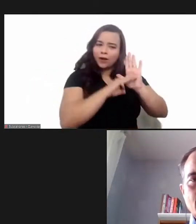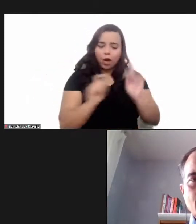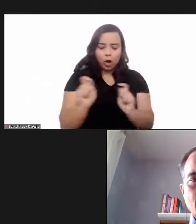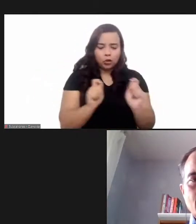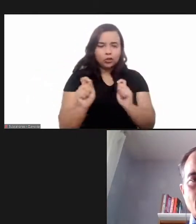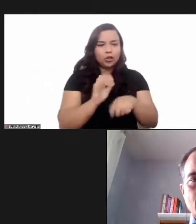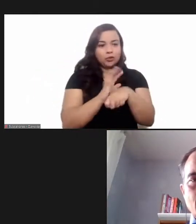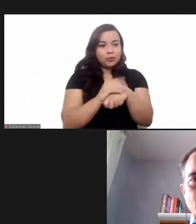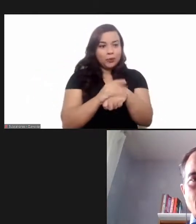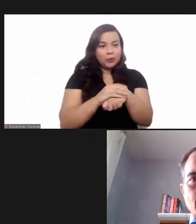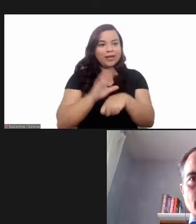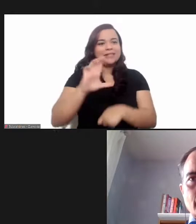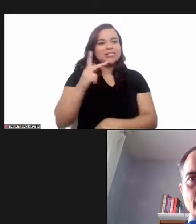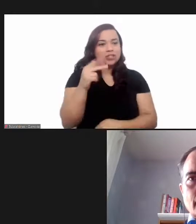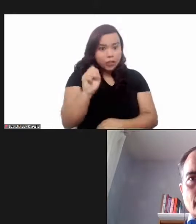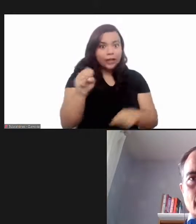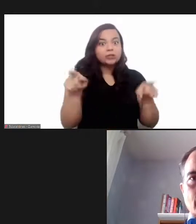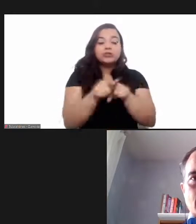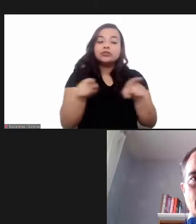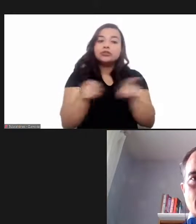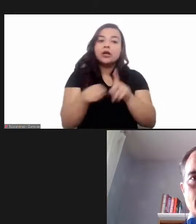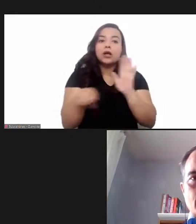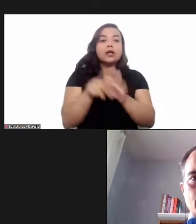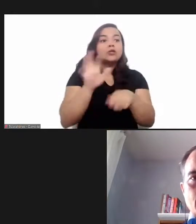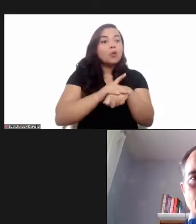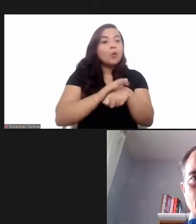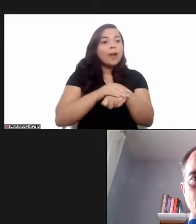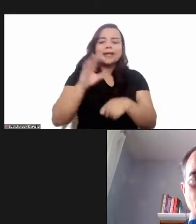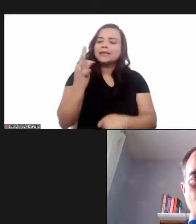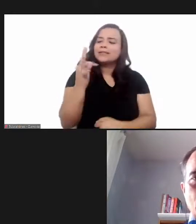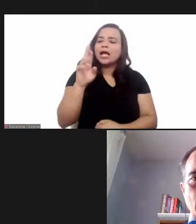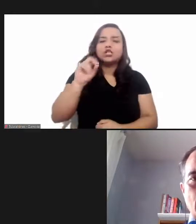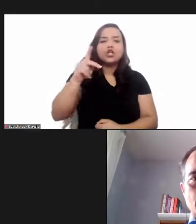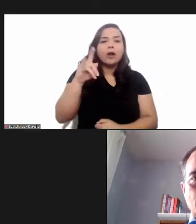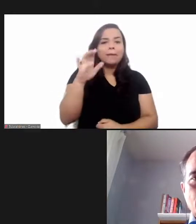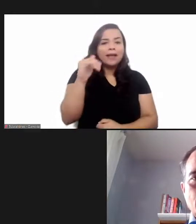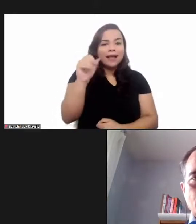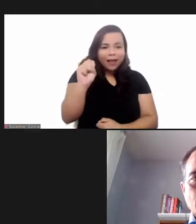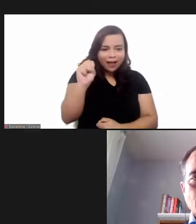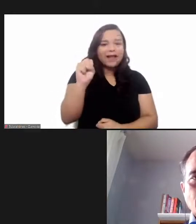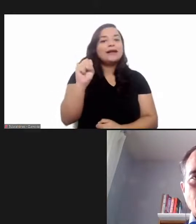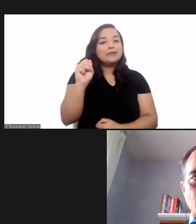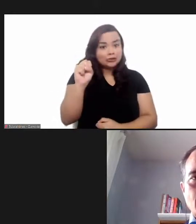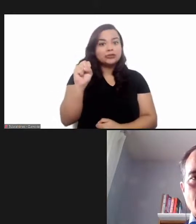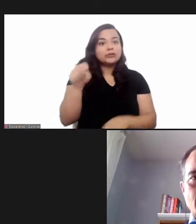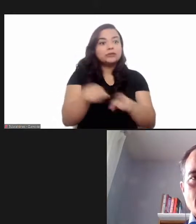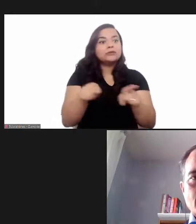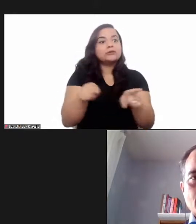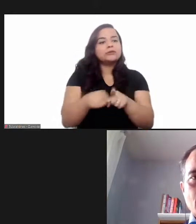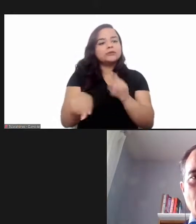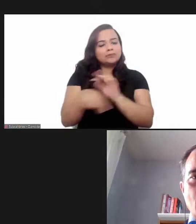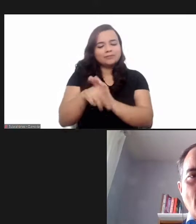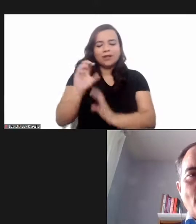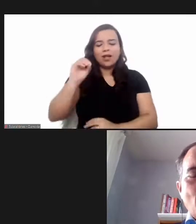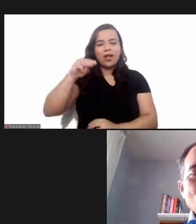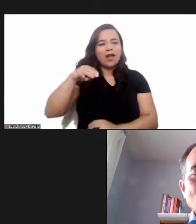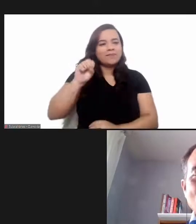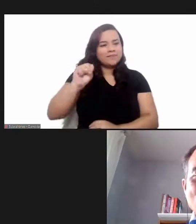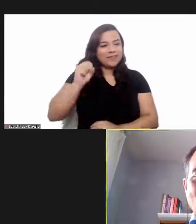from the Department of Tropical and Neglected Diseases in the World Health Organization.